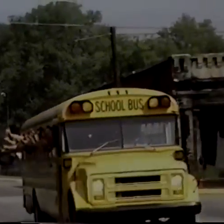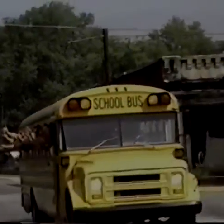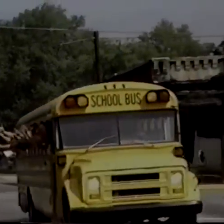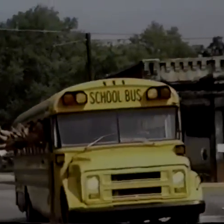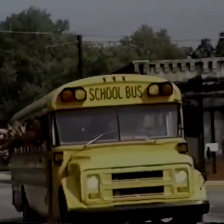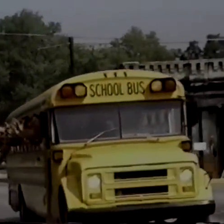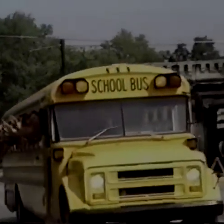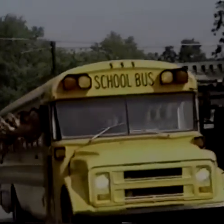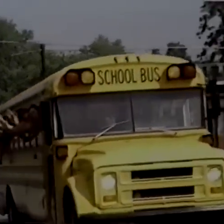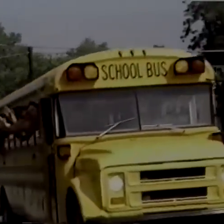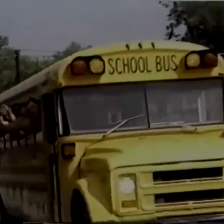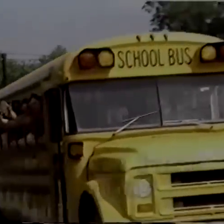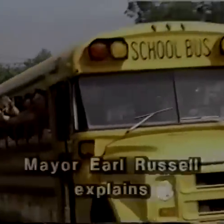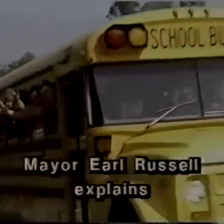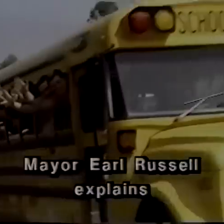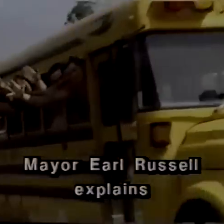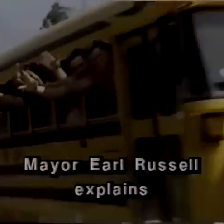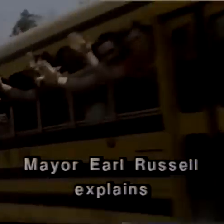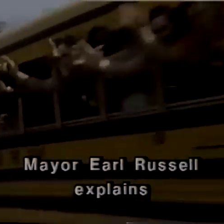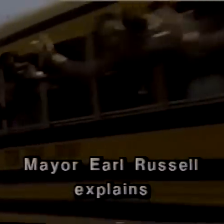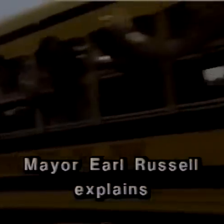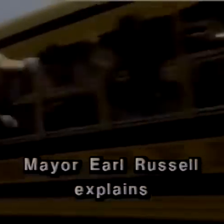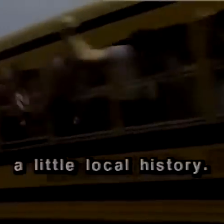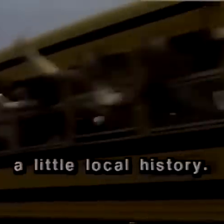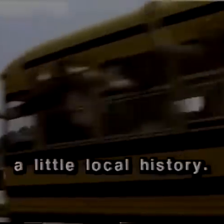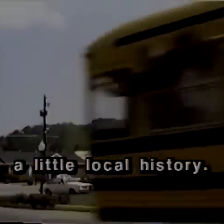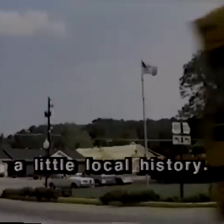Mayor Earl Russell explains a little local history.